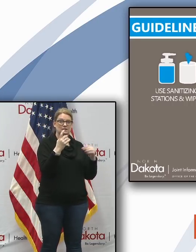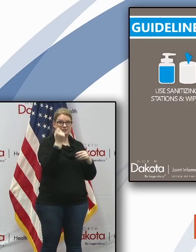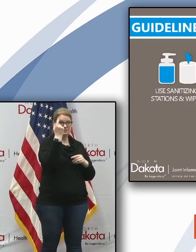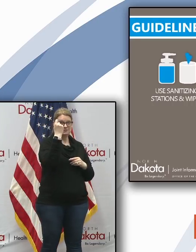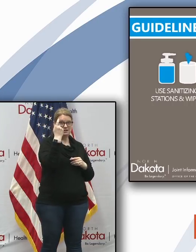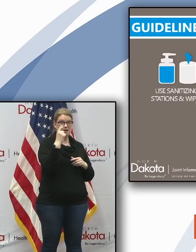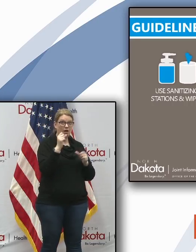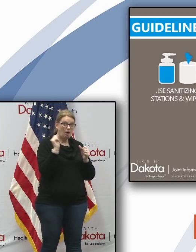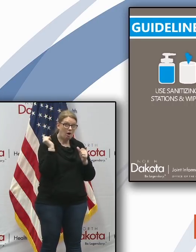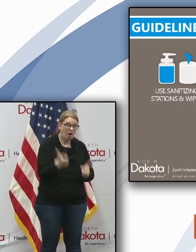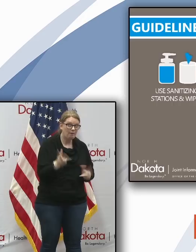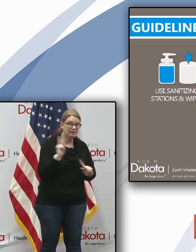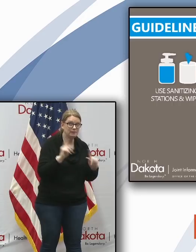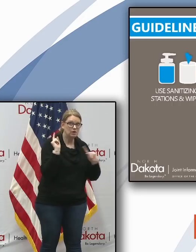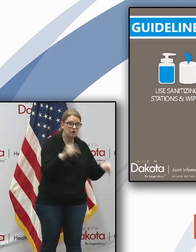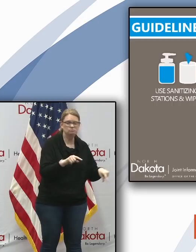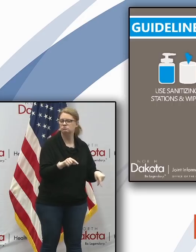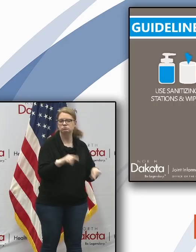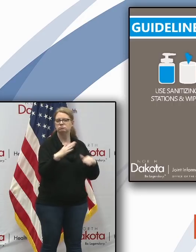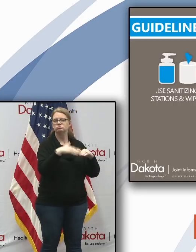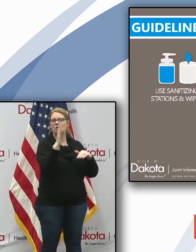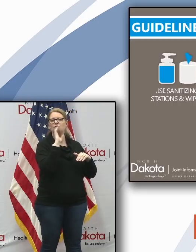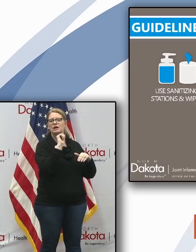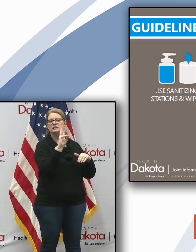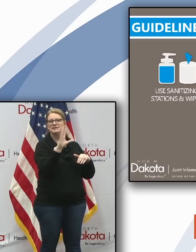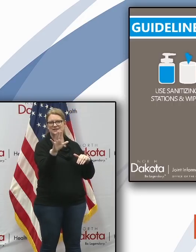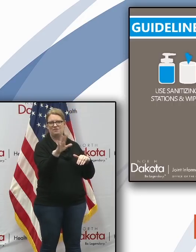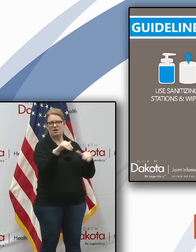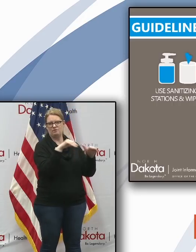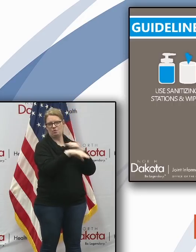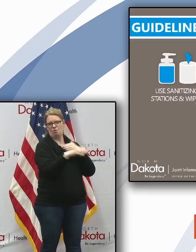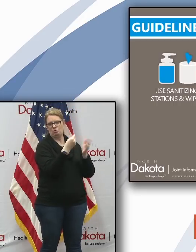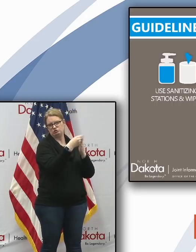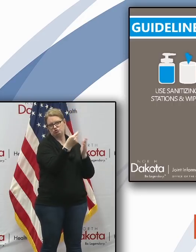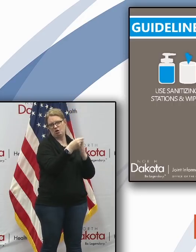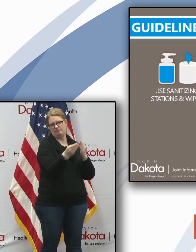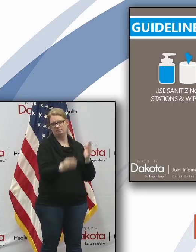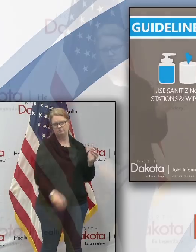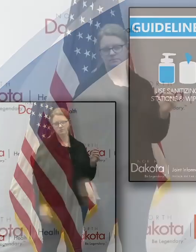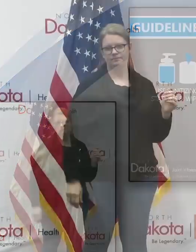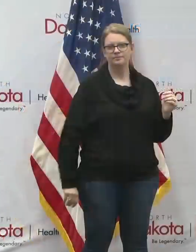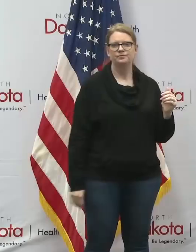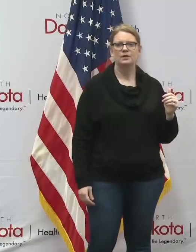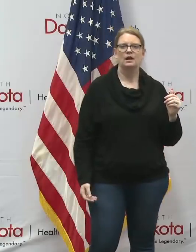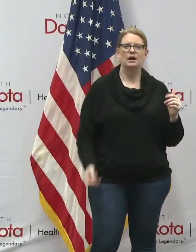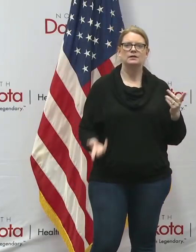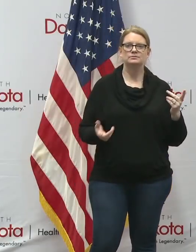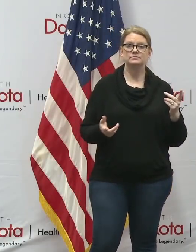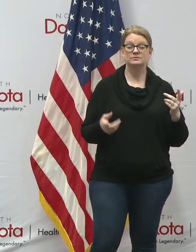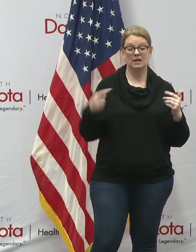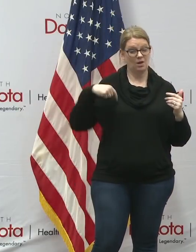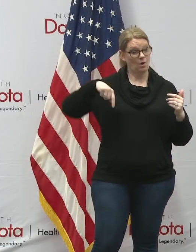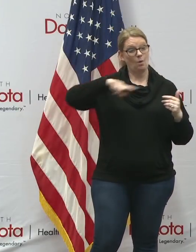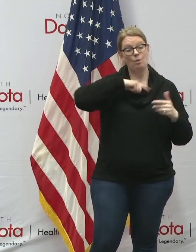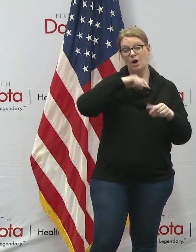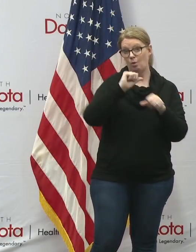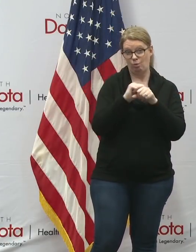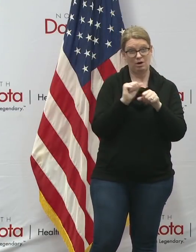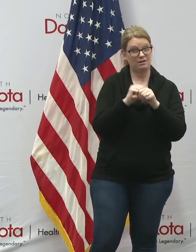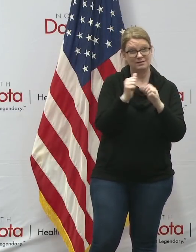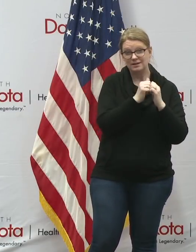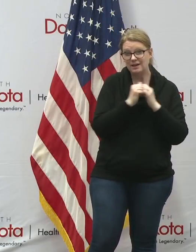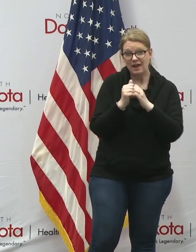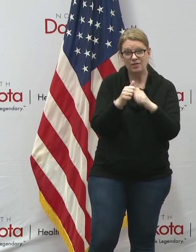the to the public to only those over age 65 to shop during certain times we're doing this all together to slow the spread of covet